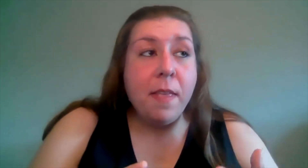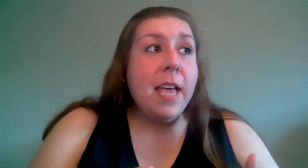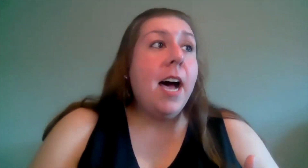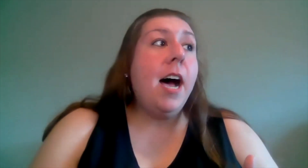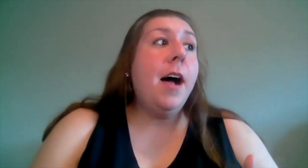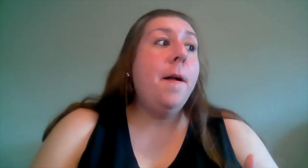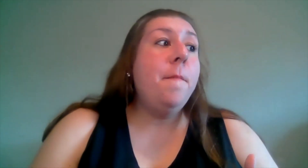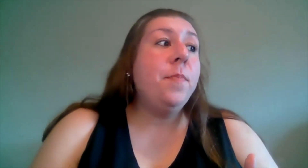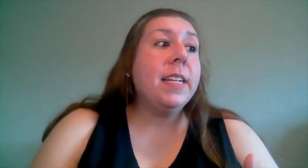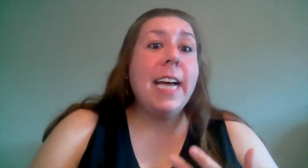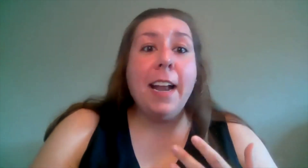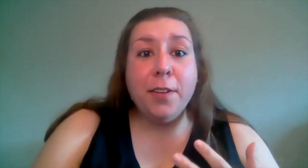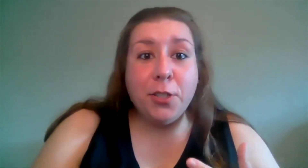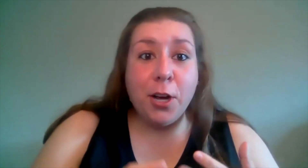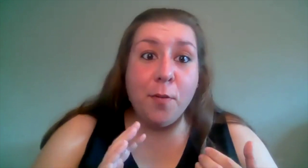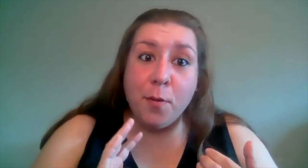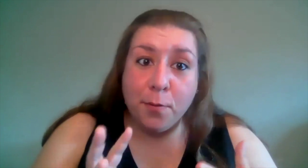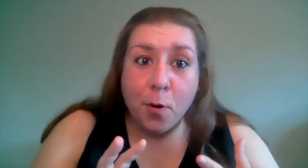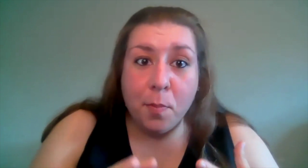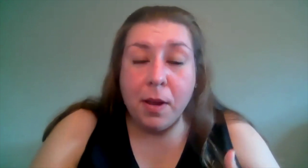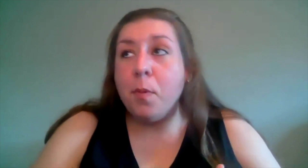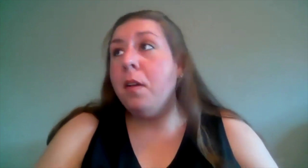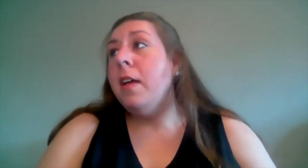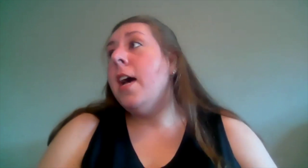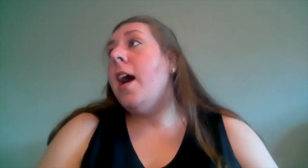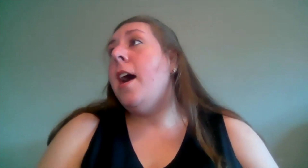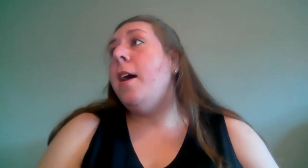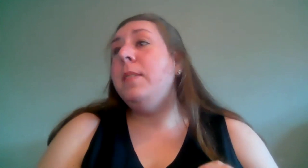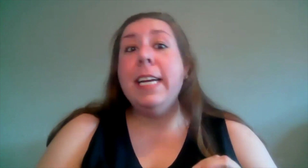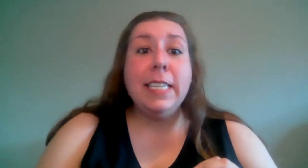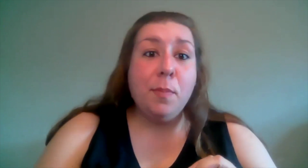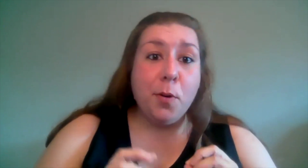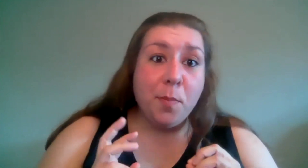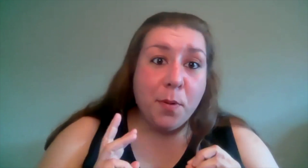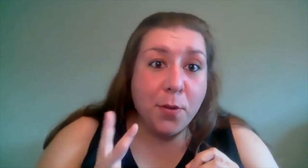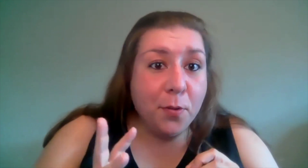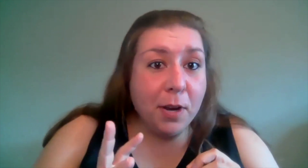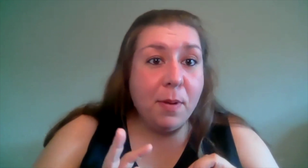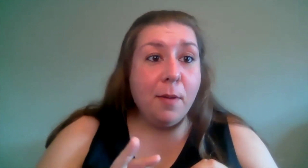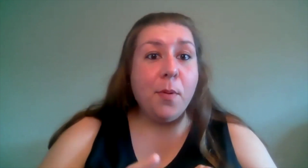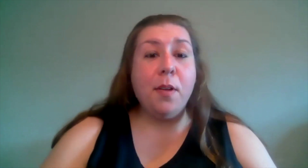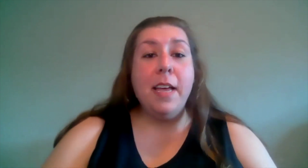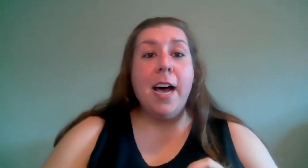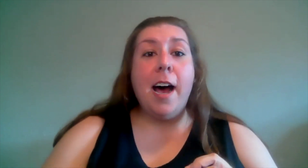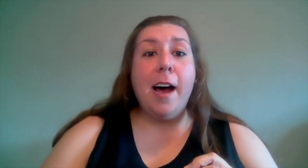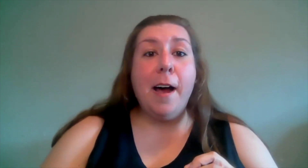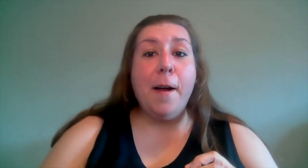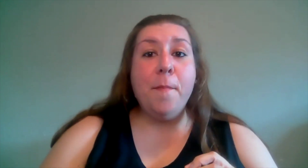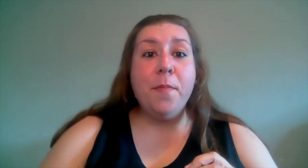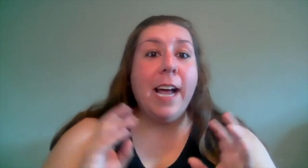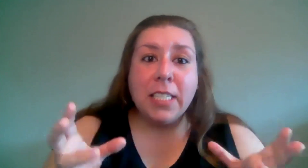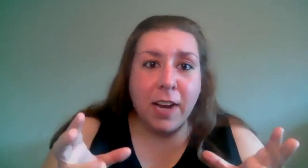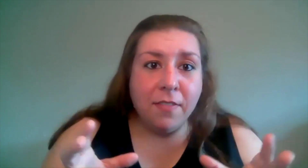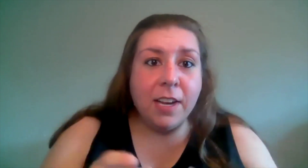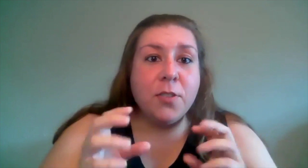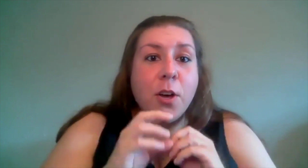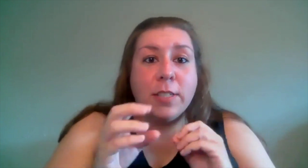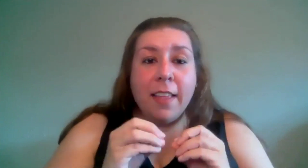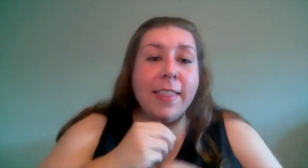um title of show four people um tick tick boom three people um last five years um those kind of